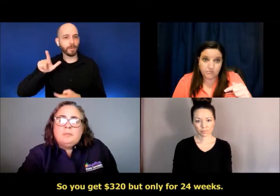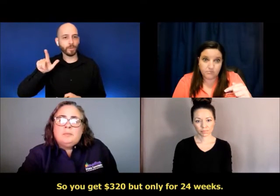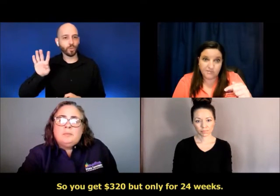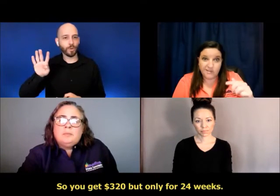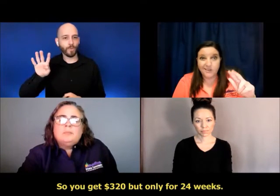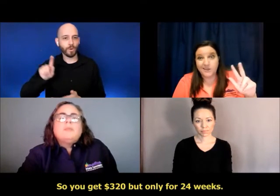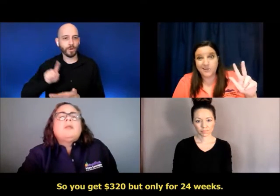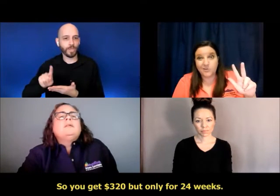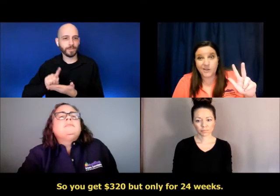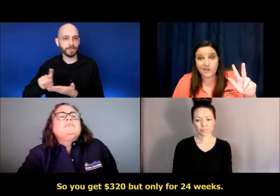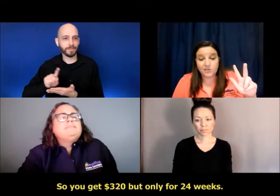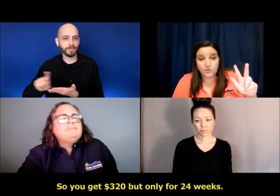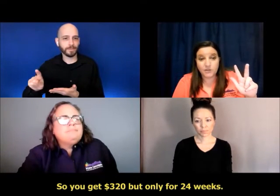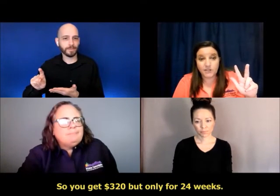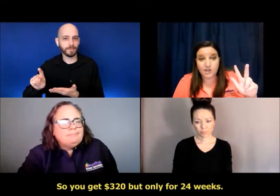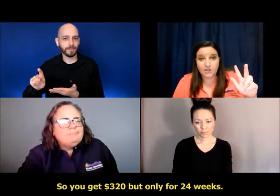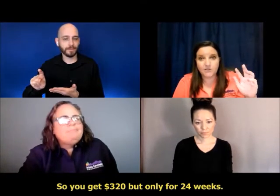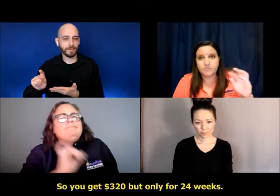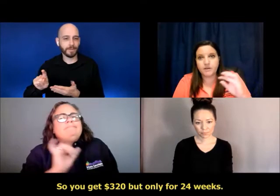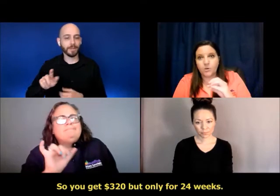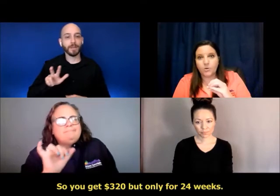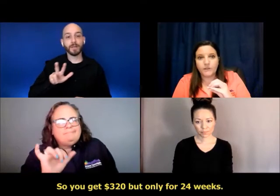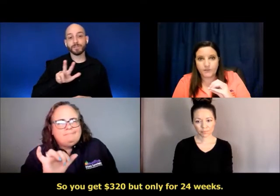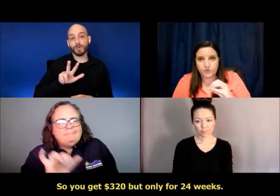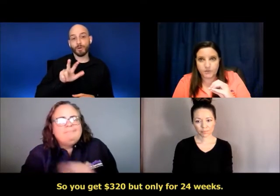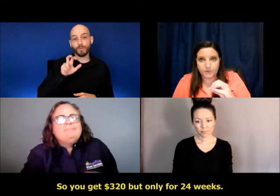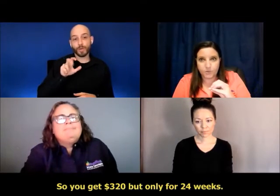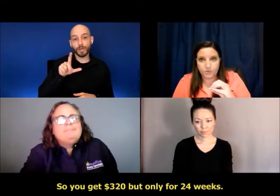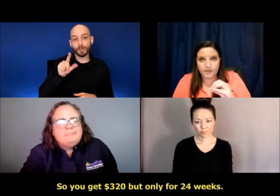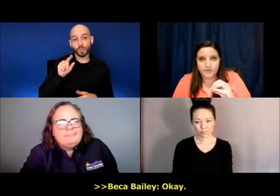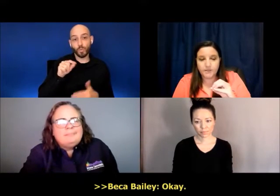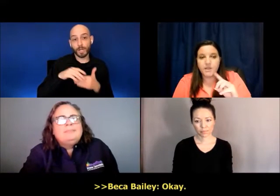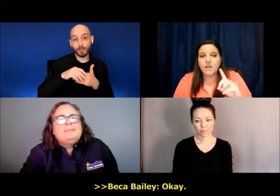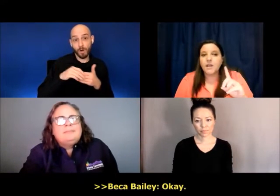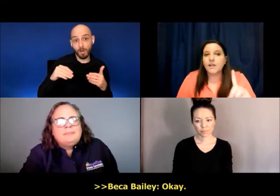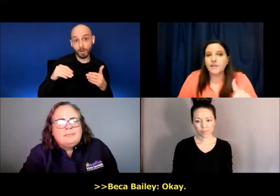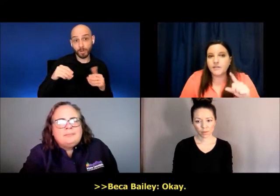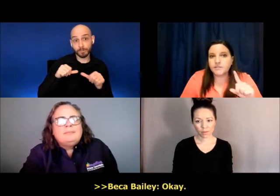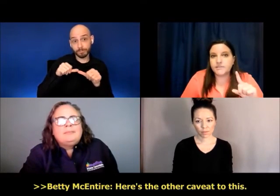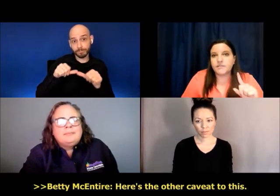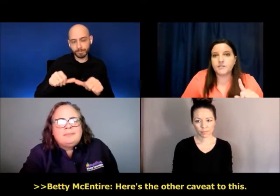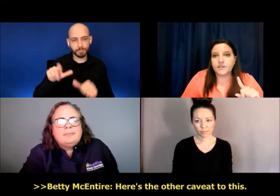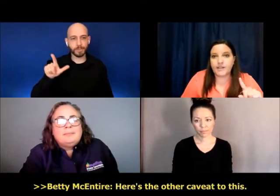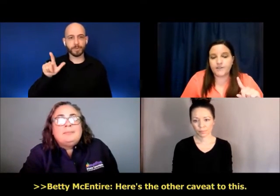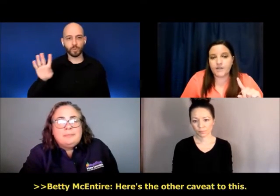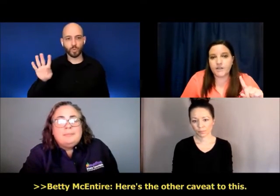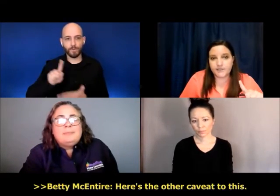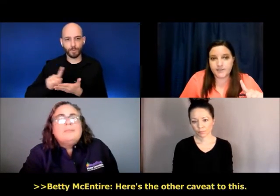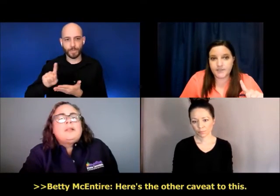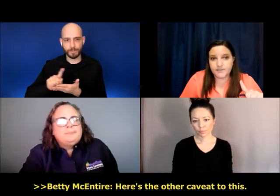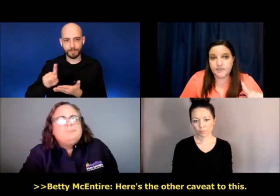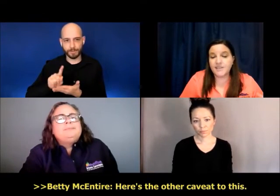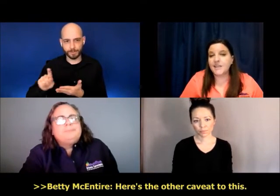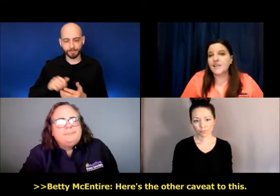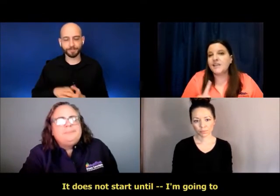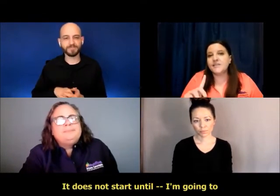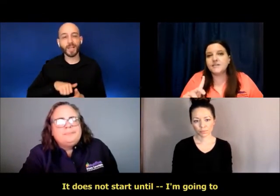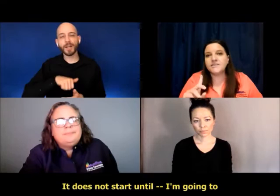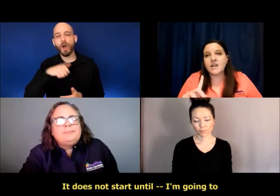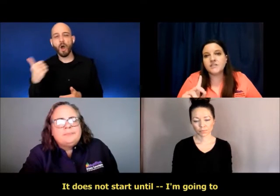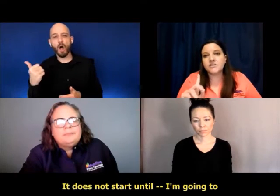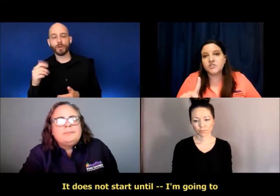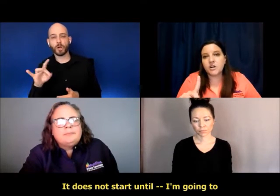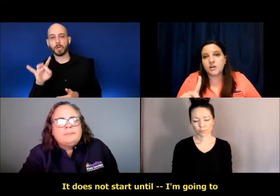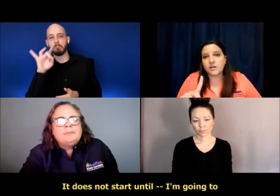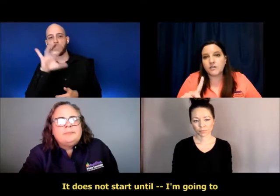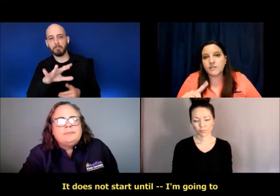So you get $320, but only for 24 weeks. Okay. Here's the other caveat to this. It